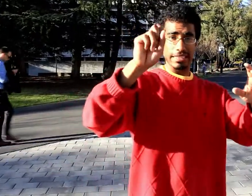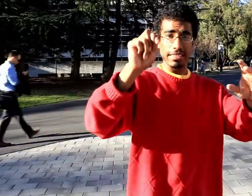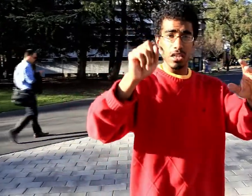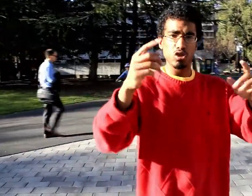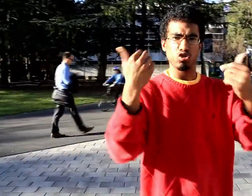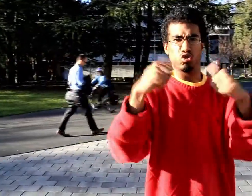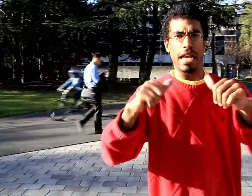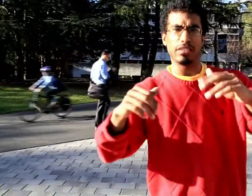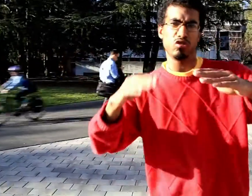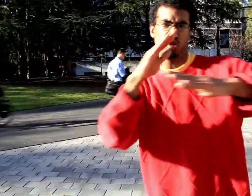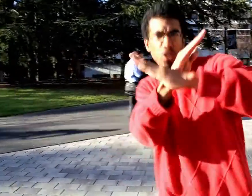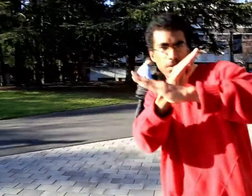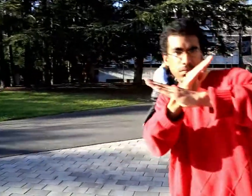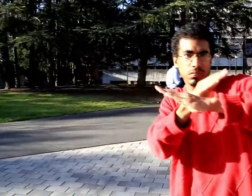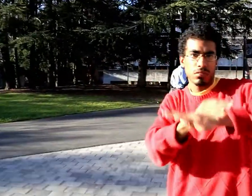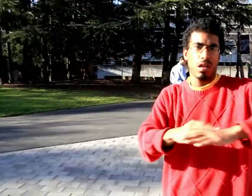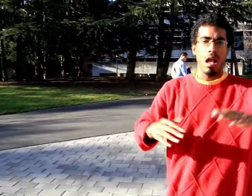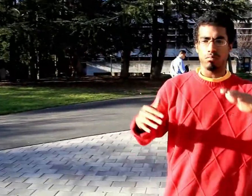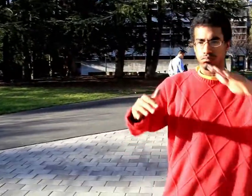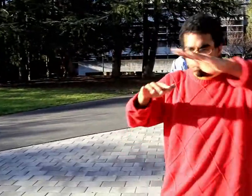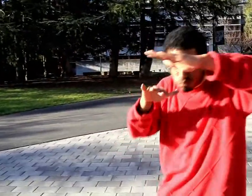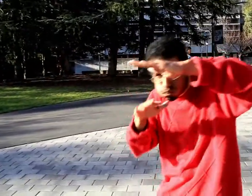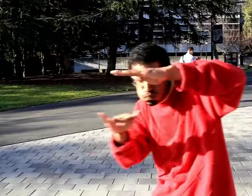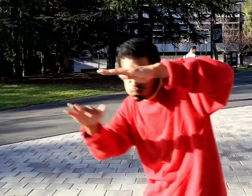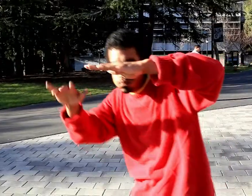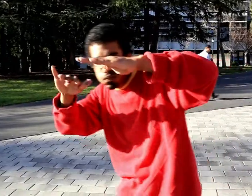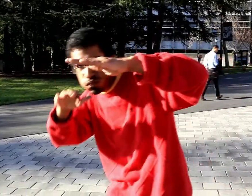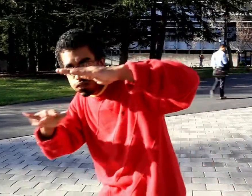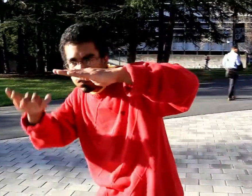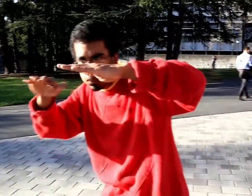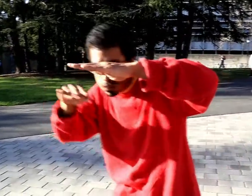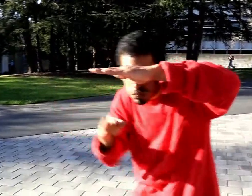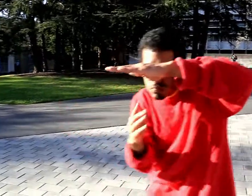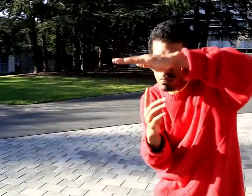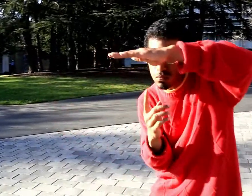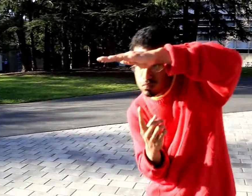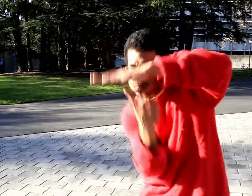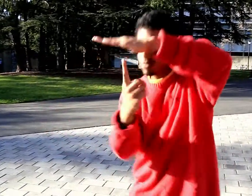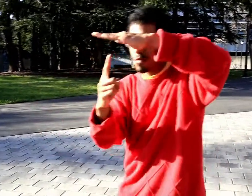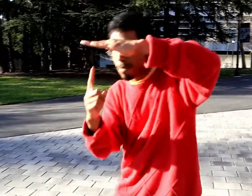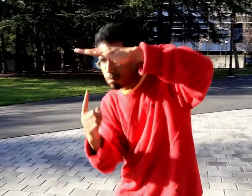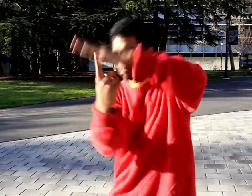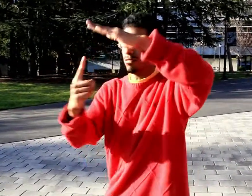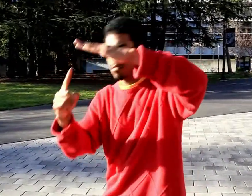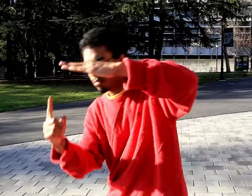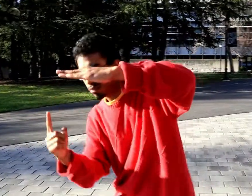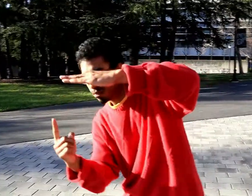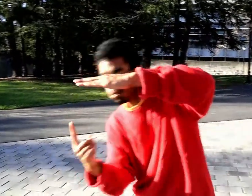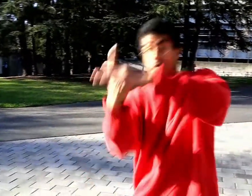But the crust around the Earth tries to block the melted magma from coming up out of the ground. But it keeps